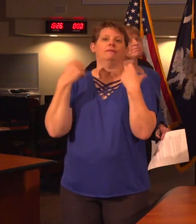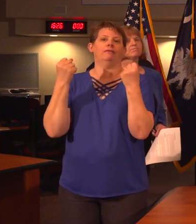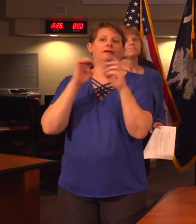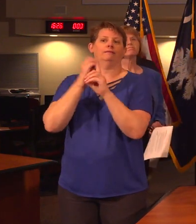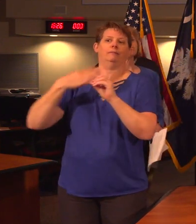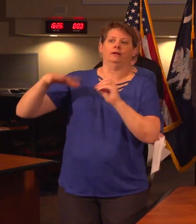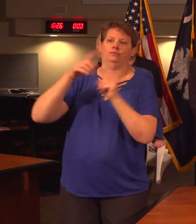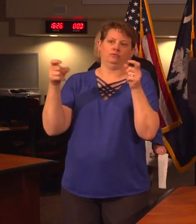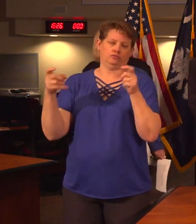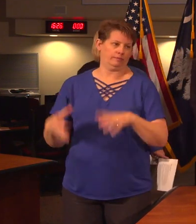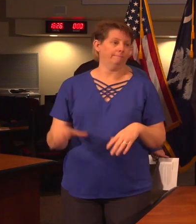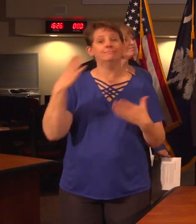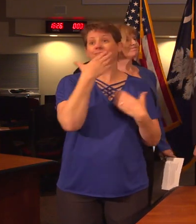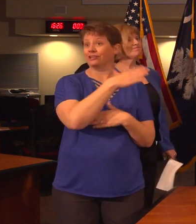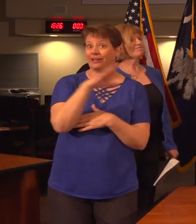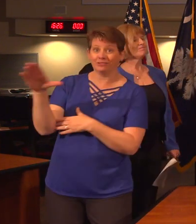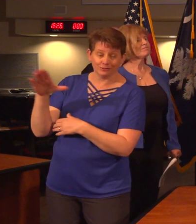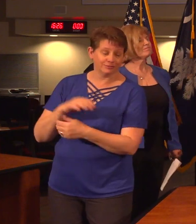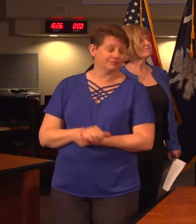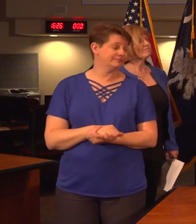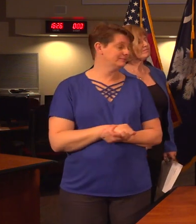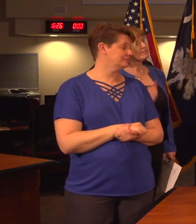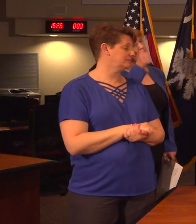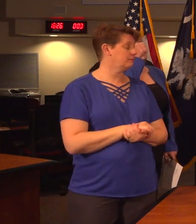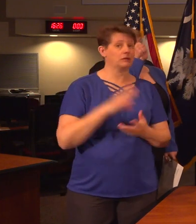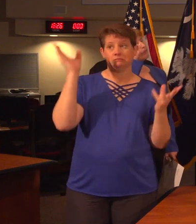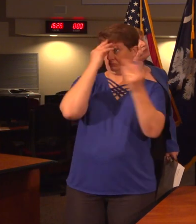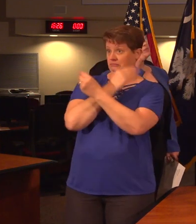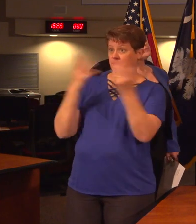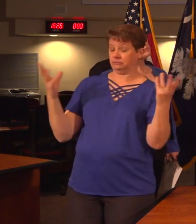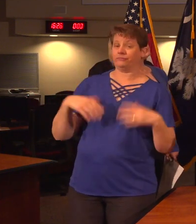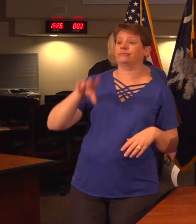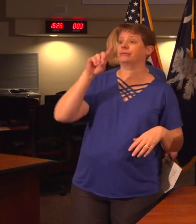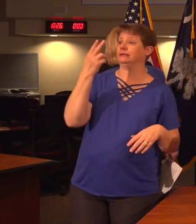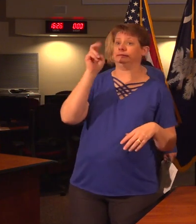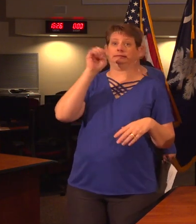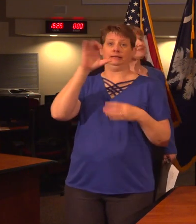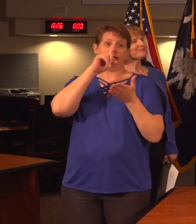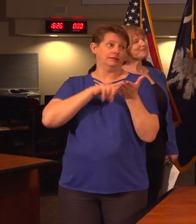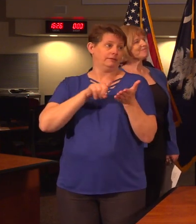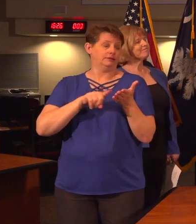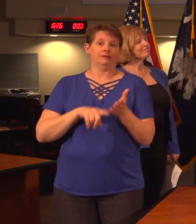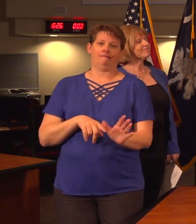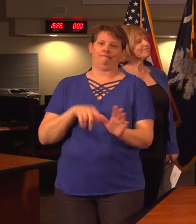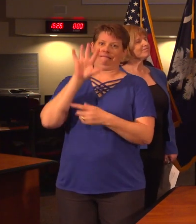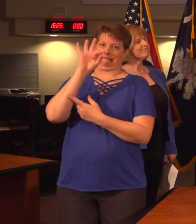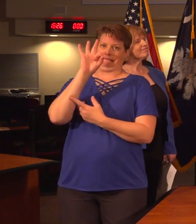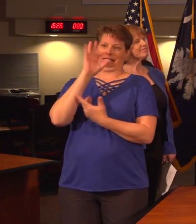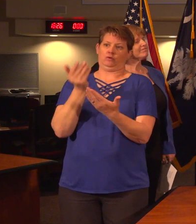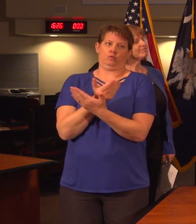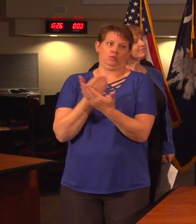Environmental Control. Good afternoon. As an update, DHEC is investigating nine new possible